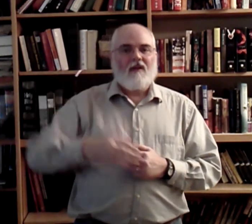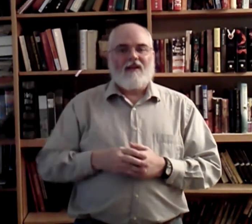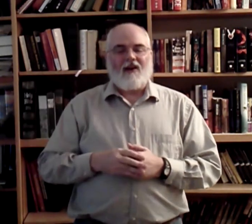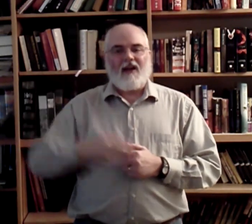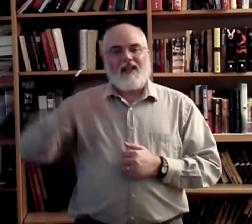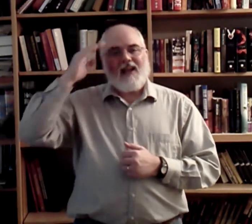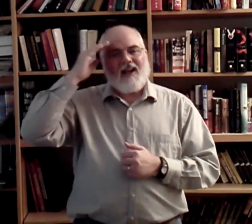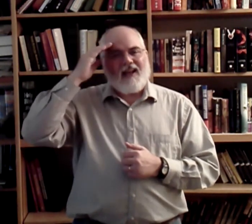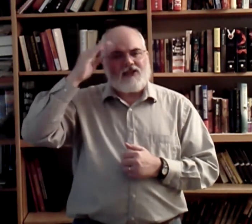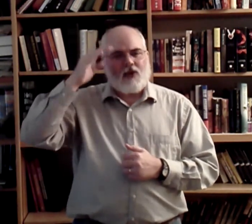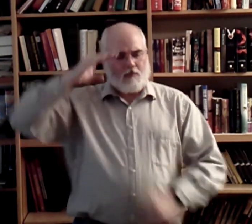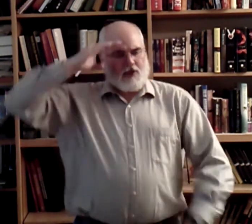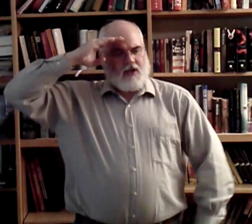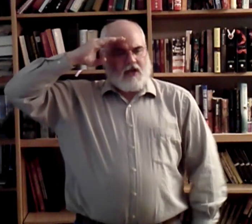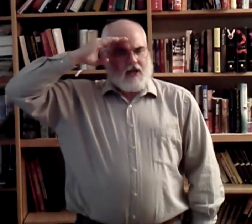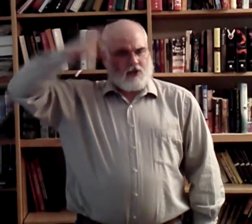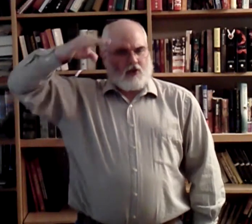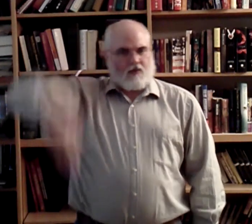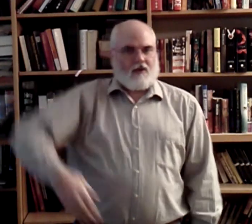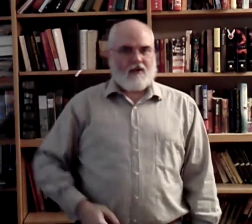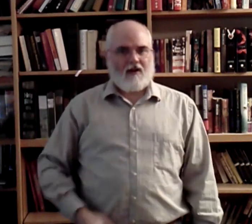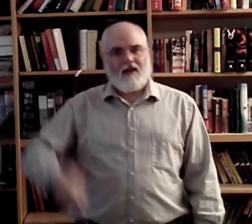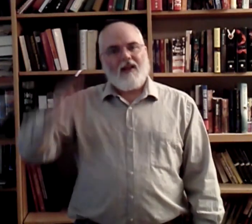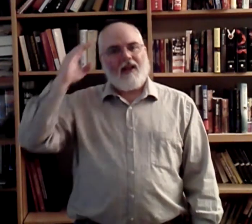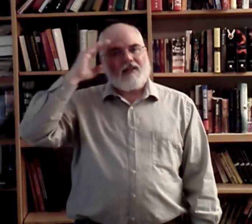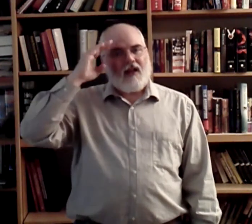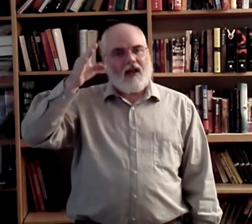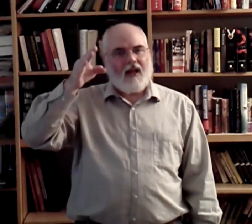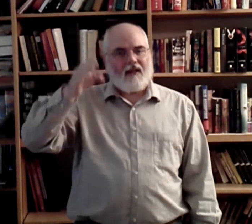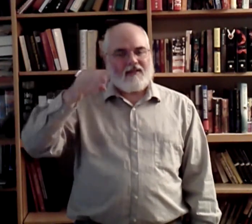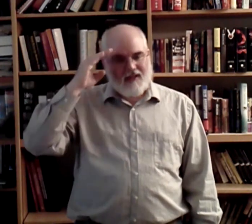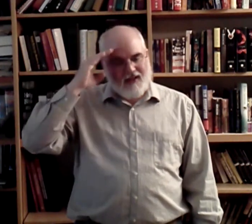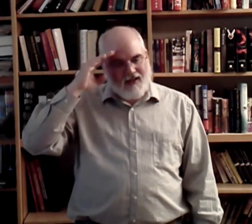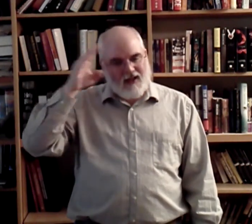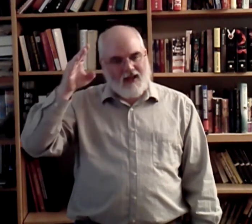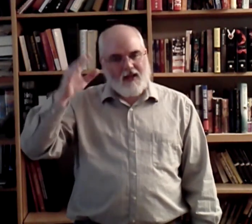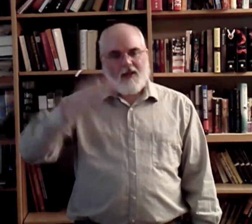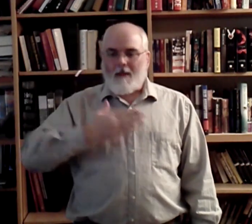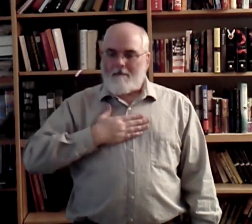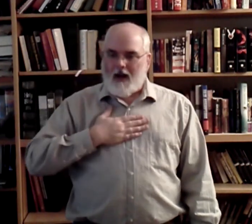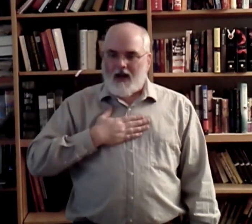Alright? It's kind of like a salute, but it's not a salute. Alright? It's Hi. Hi. My.